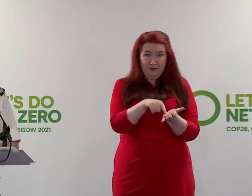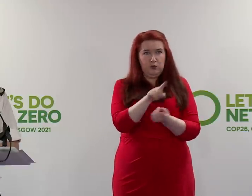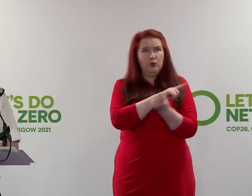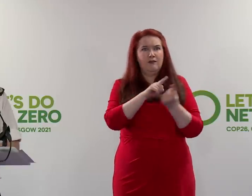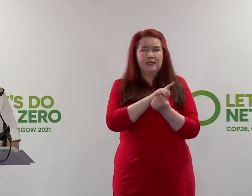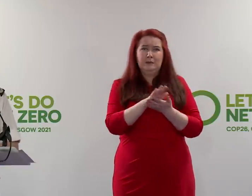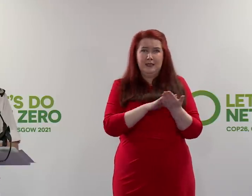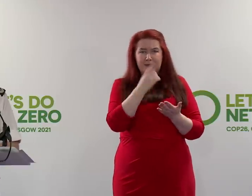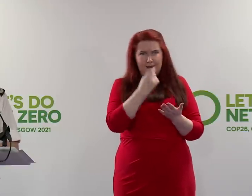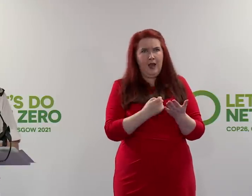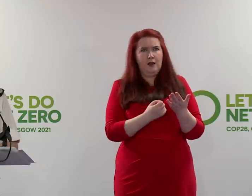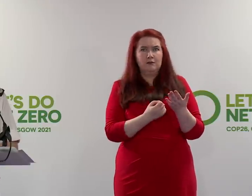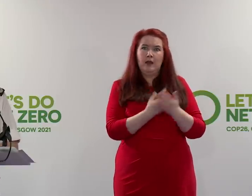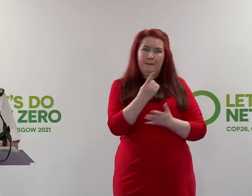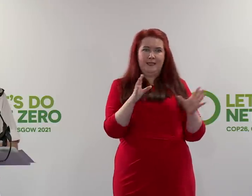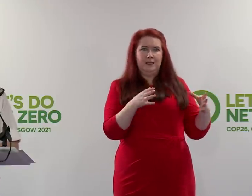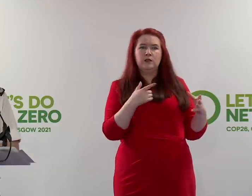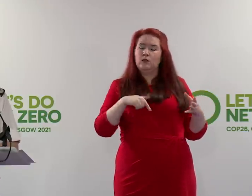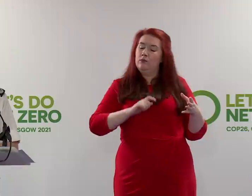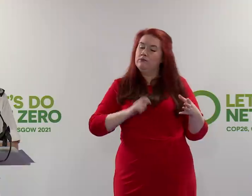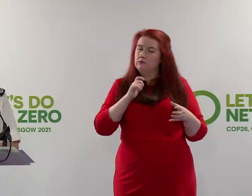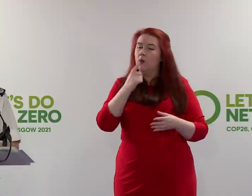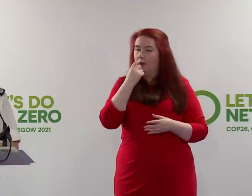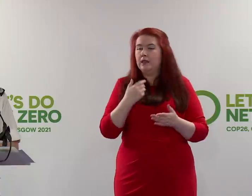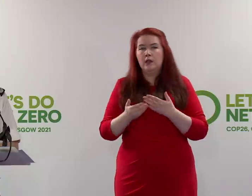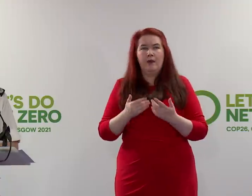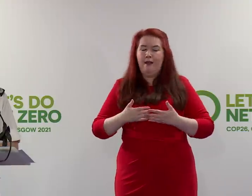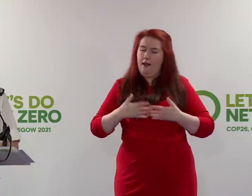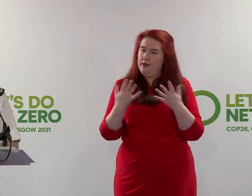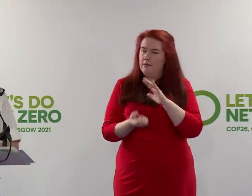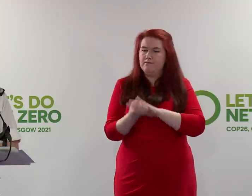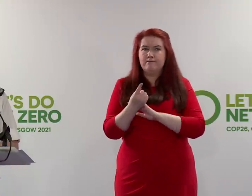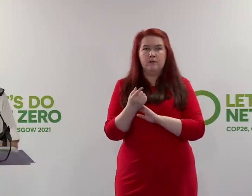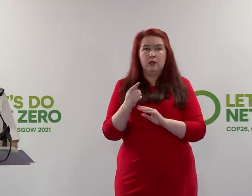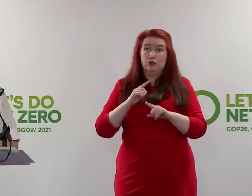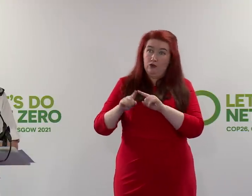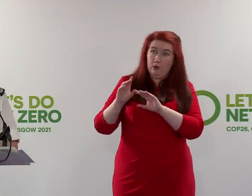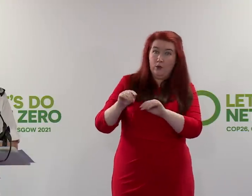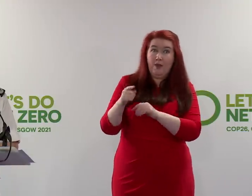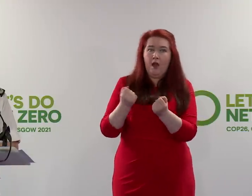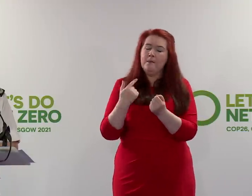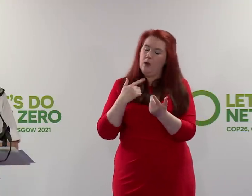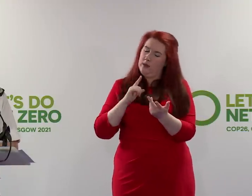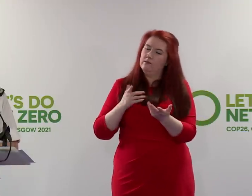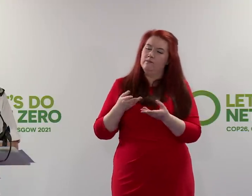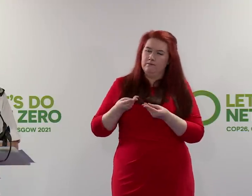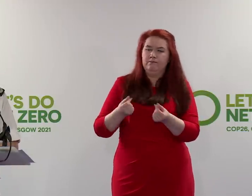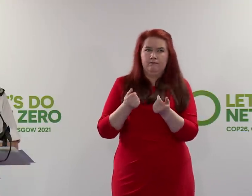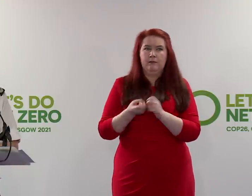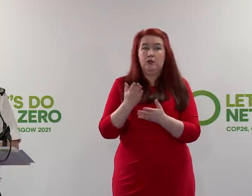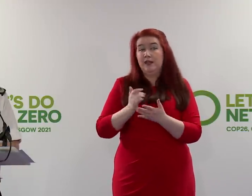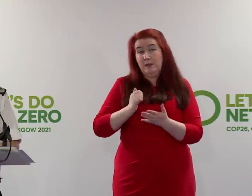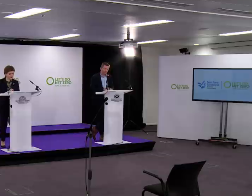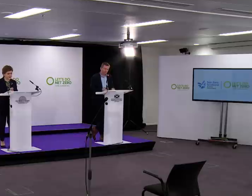takes place. So I am confident that we'll be able to deal with whatever arises. But I am expecting challenges to arise.